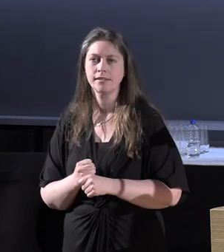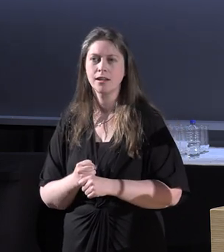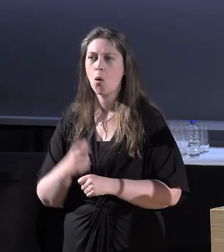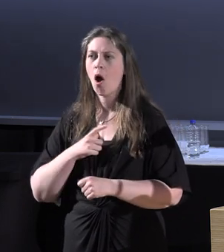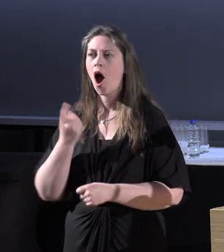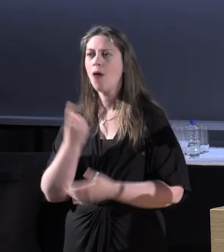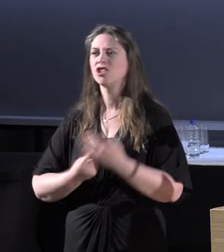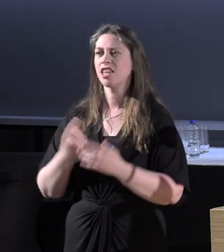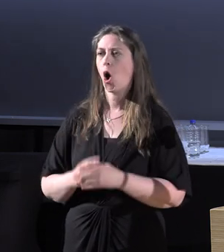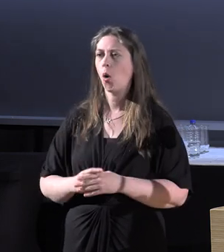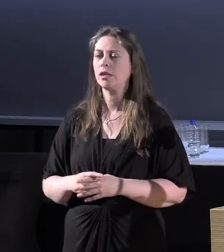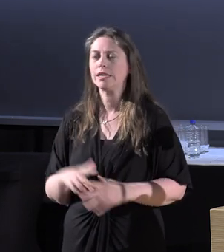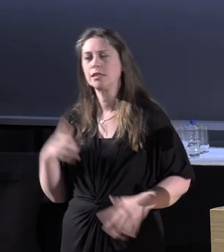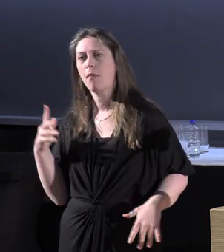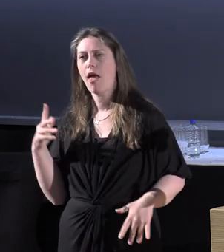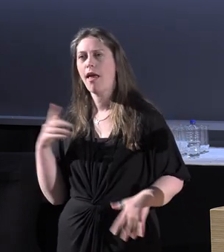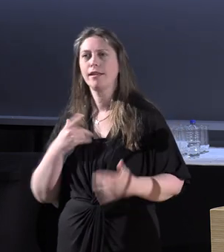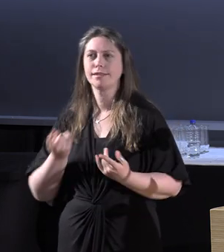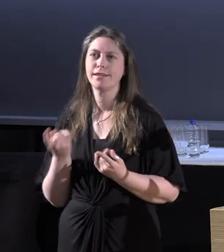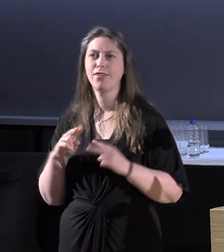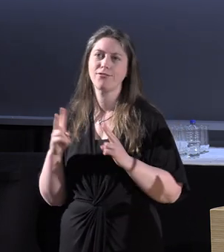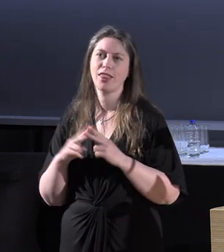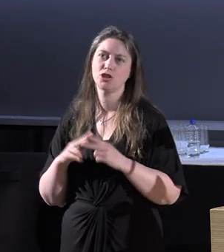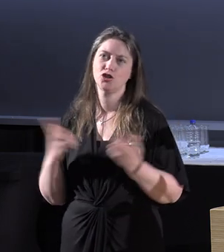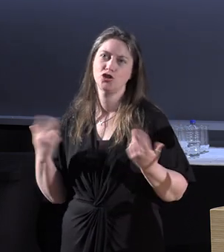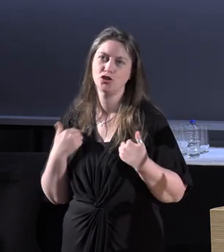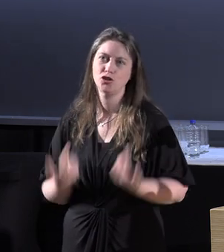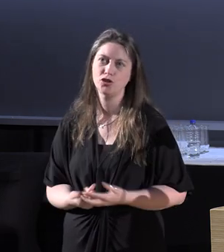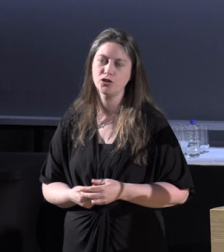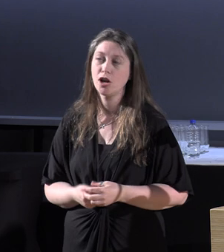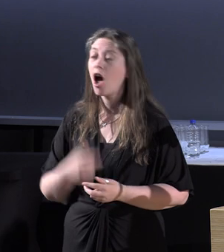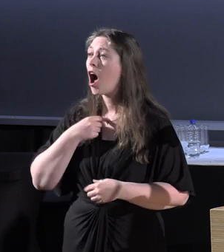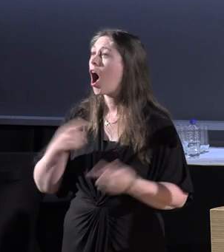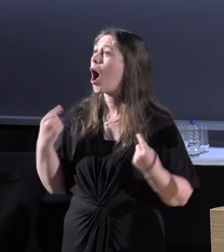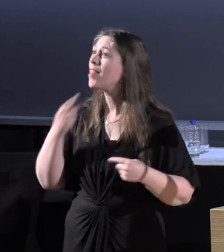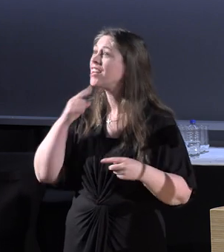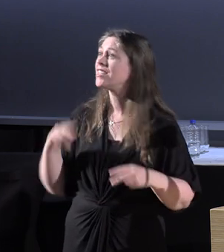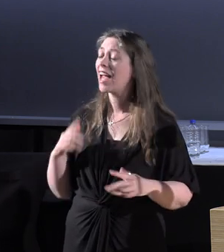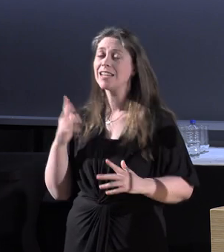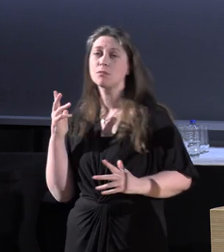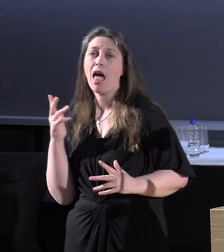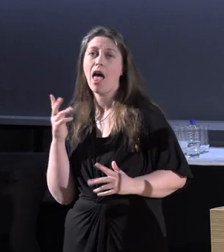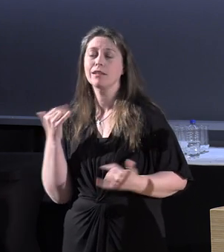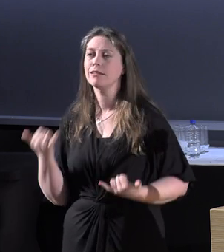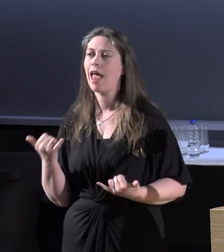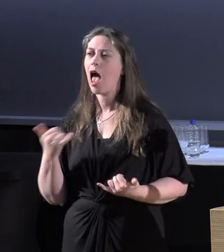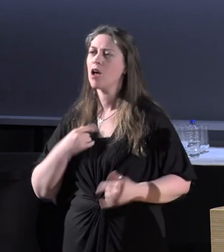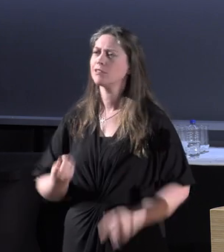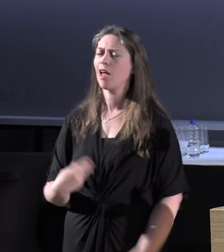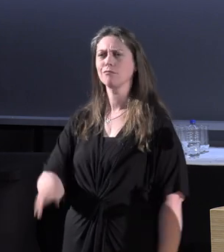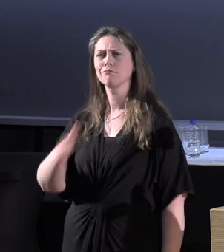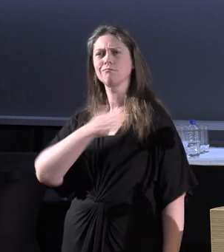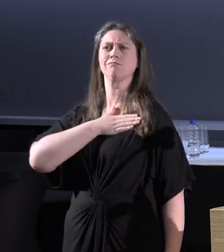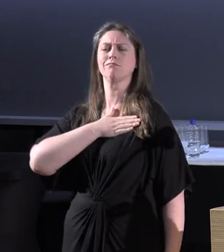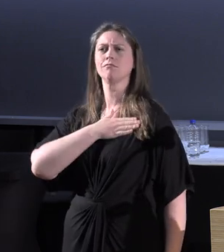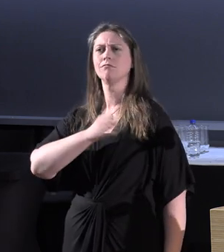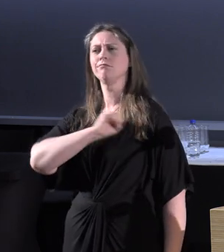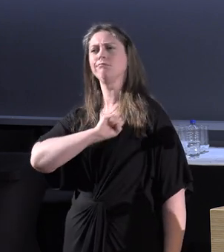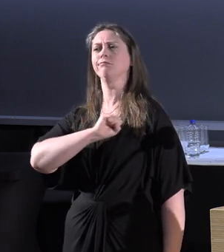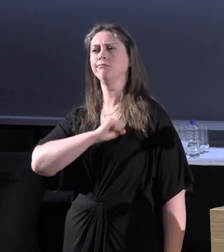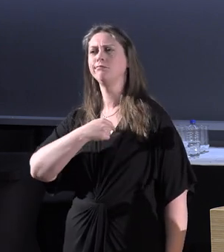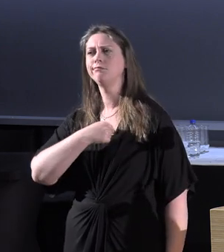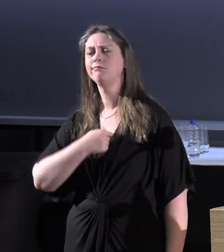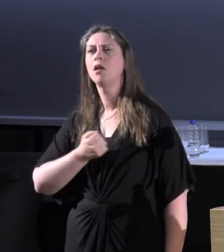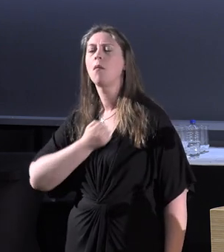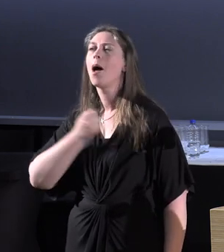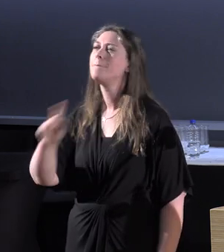spaz in the village. And I can use the term spaz now as a badge of honour and so on, but it was